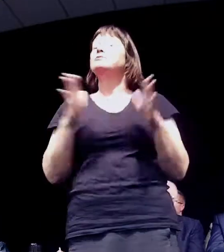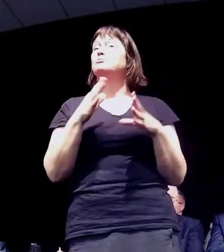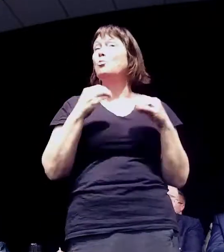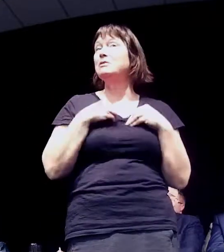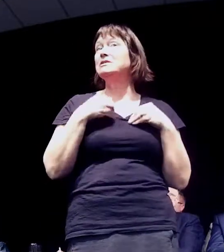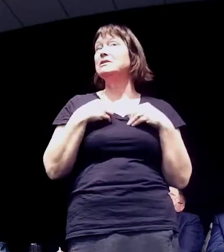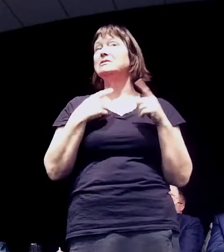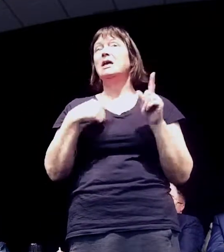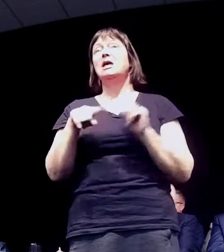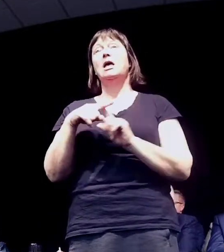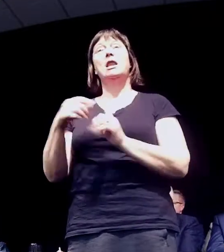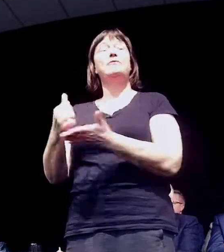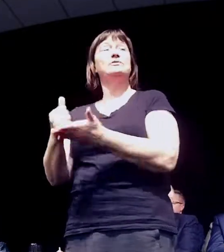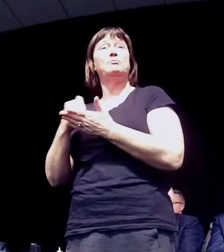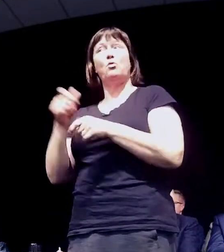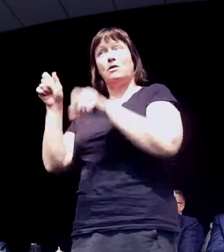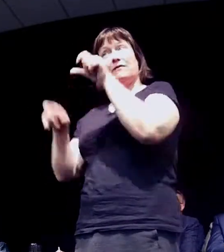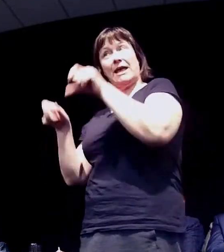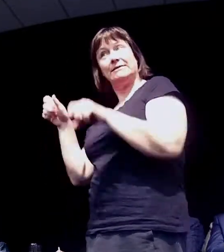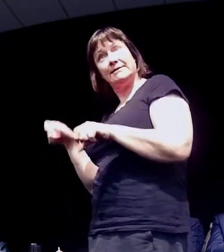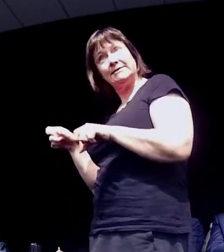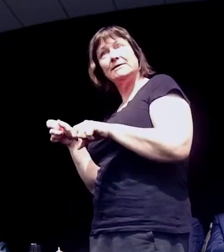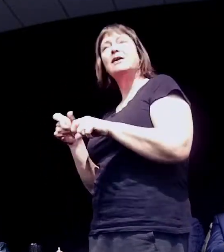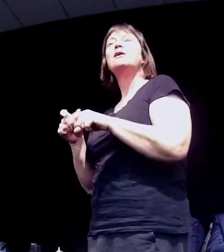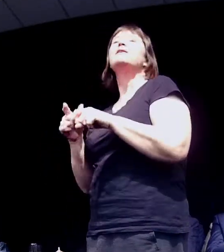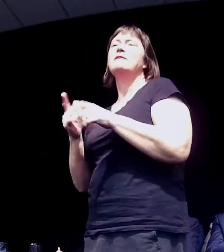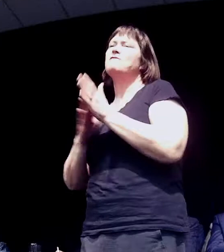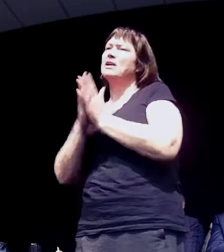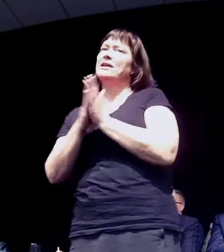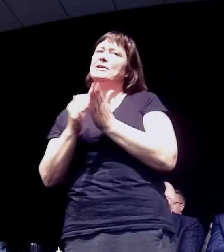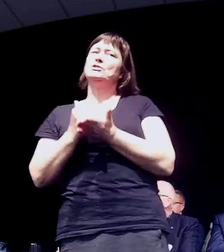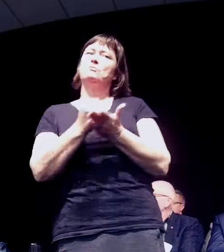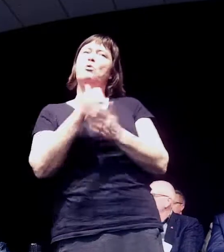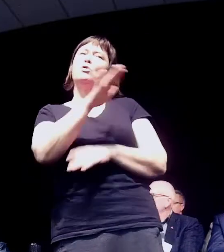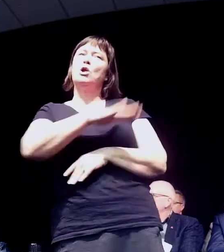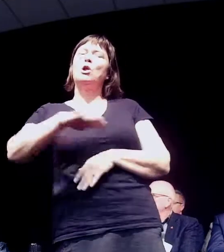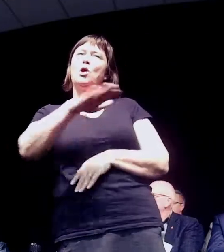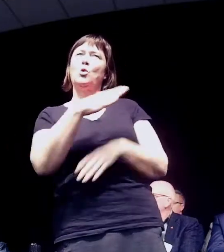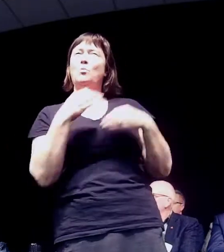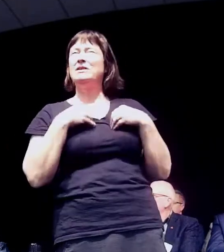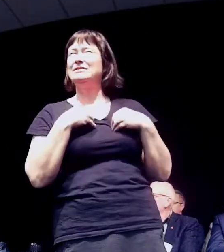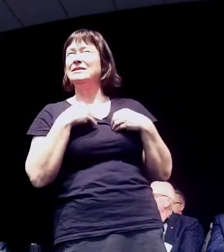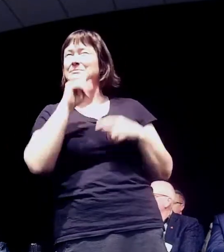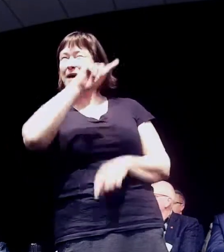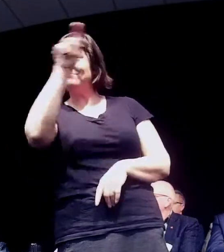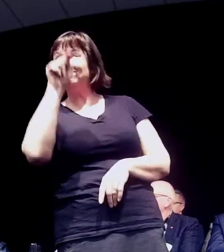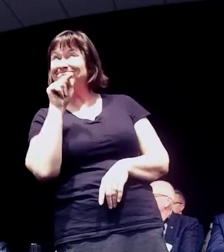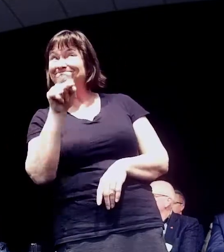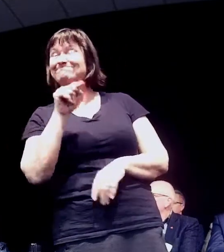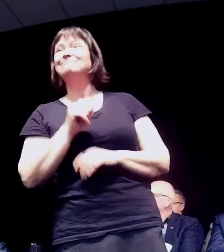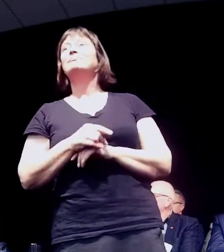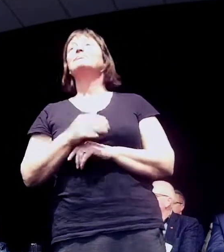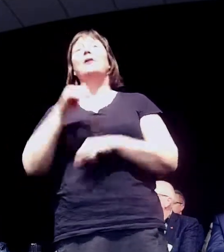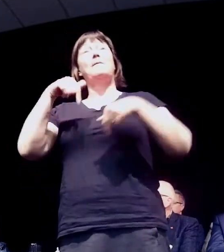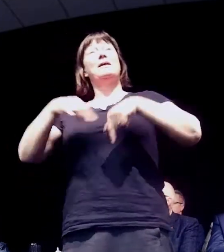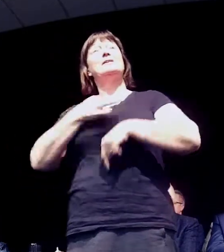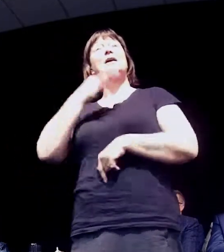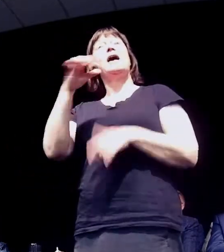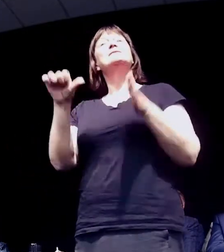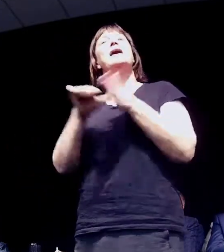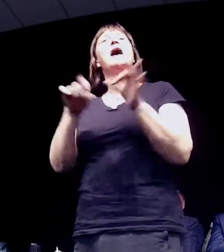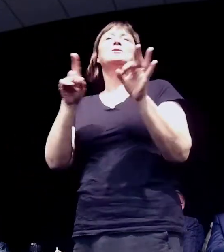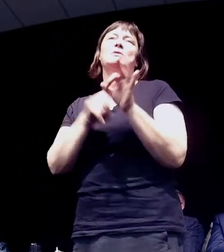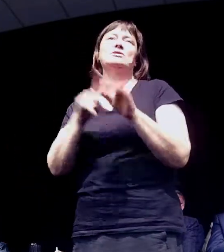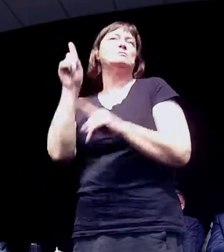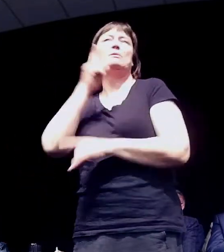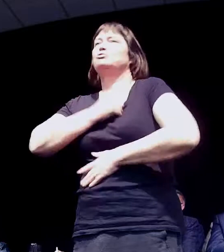love the support of the candidates and they're keen to support local business. Do they? I'm here to ask the tough questions everyone else is